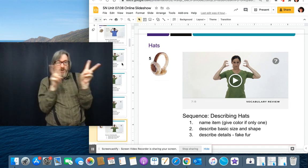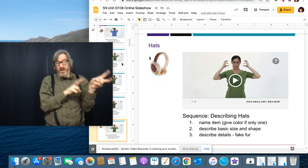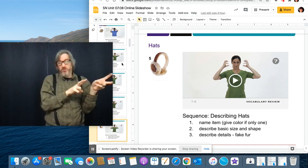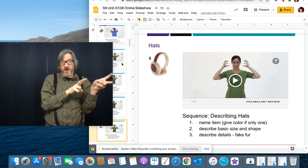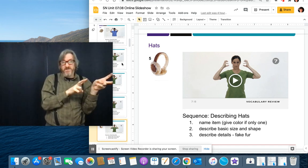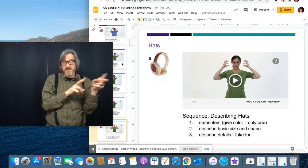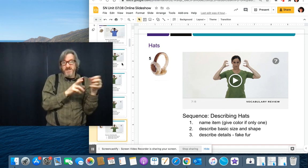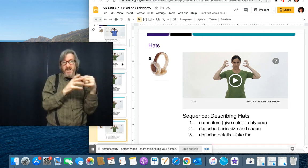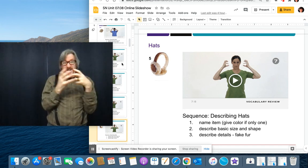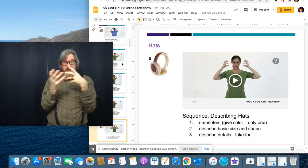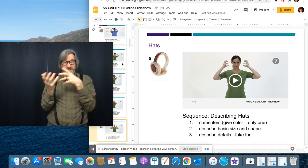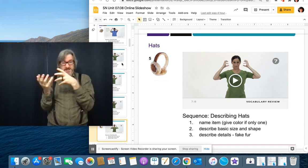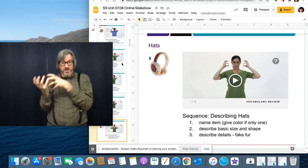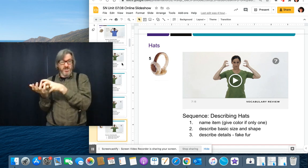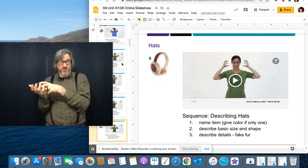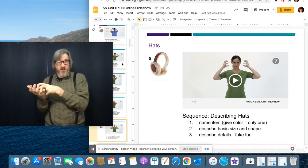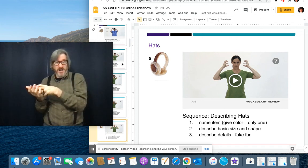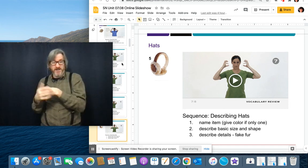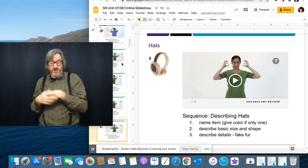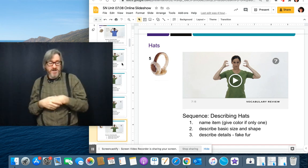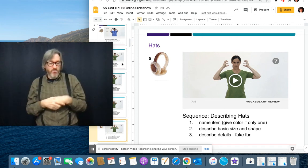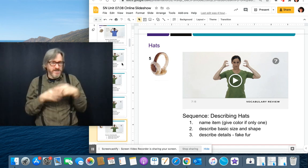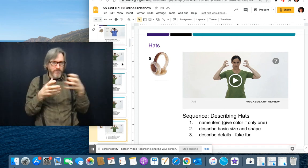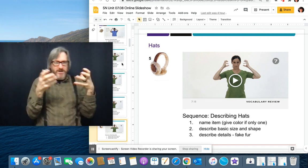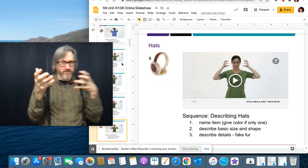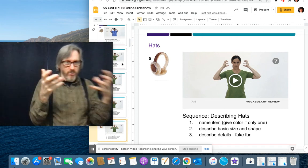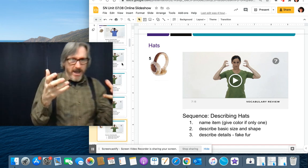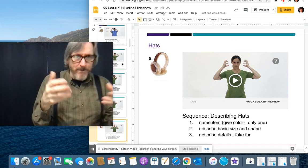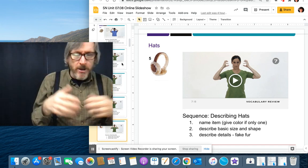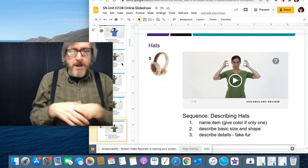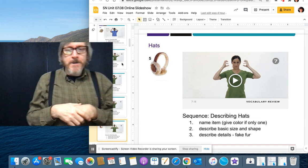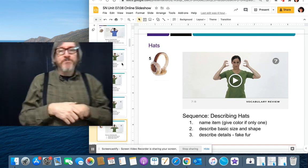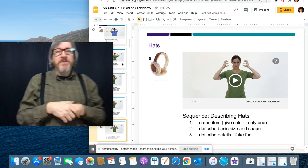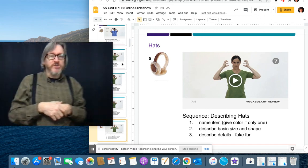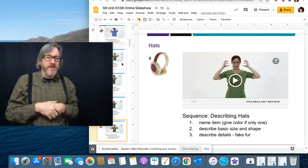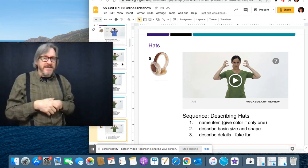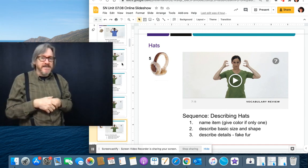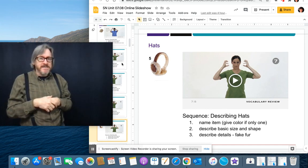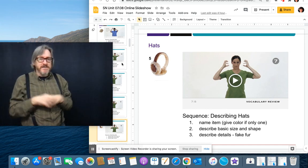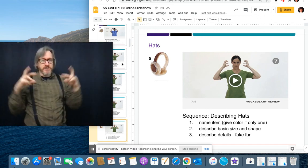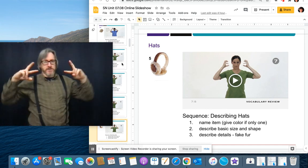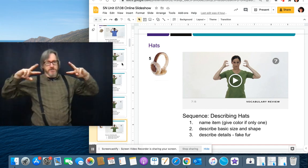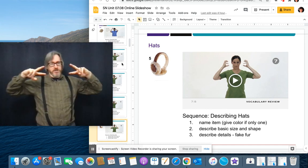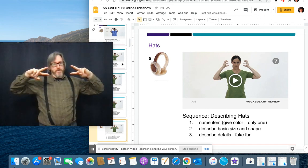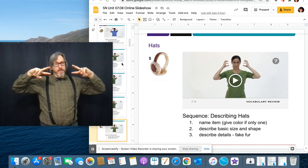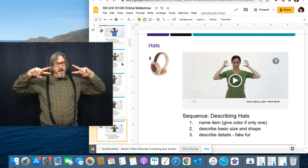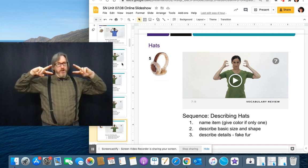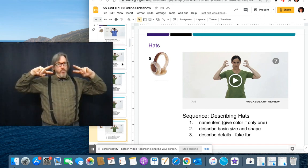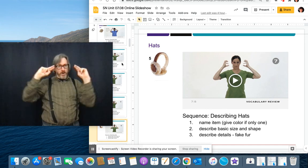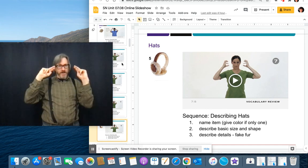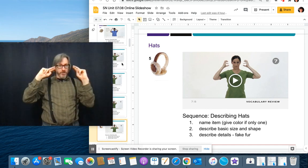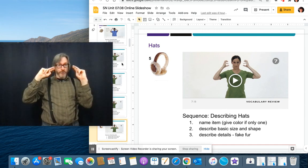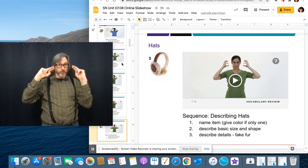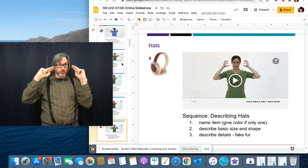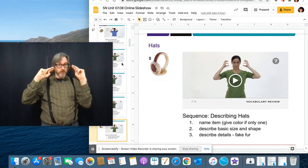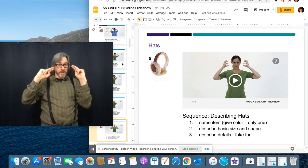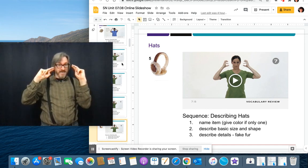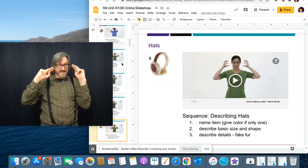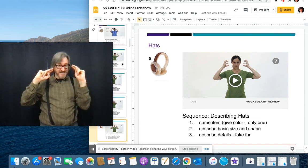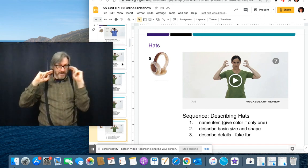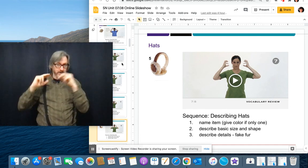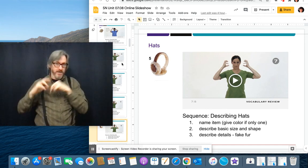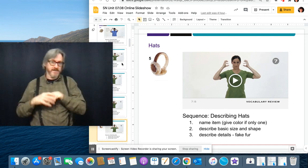for earmuffs is just drawing it. There's no separate vocab. So that does combine one and two